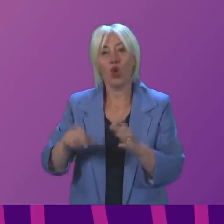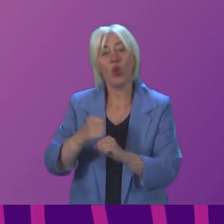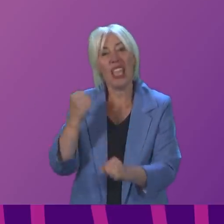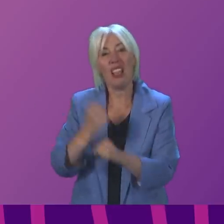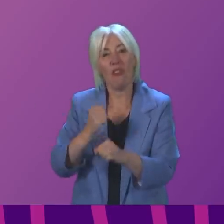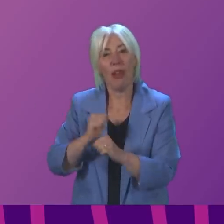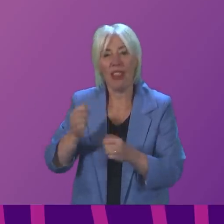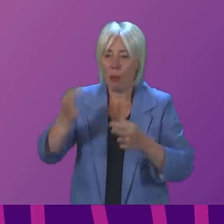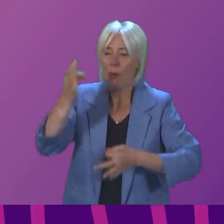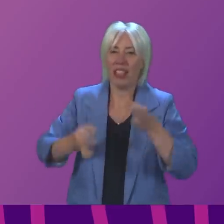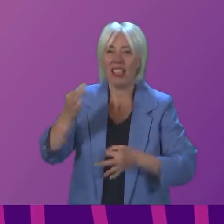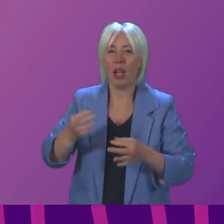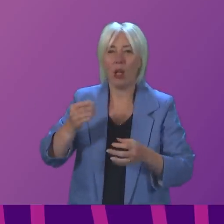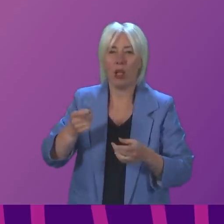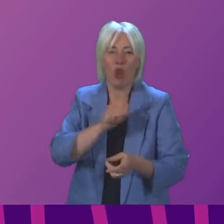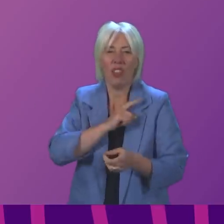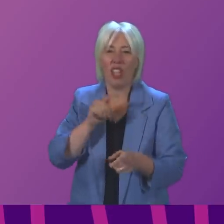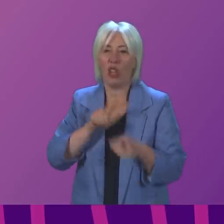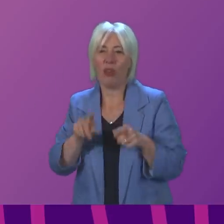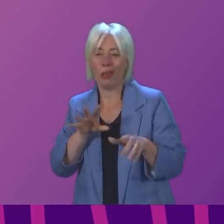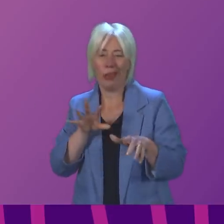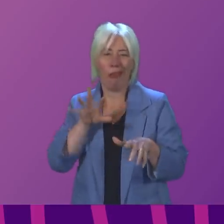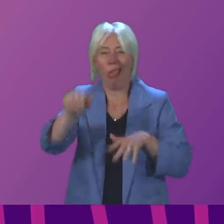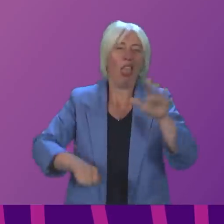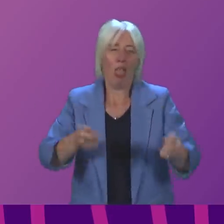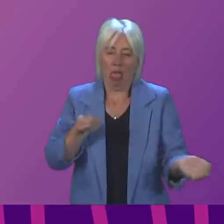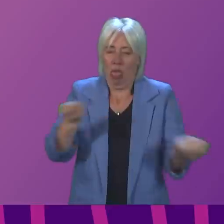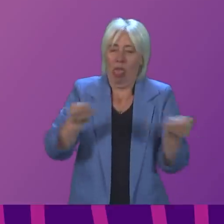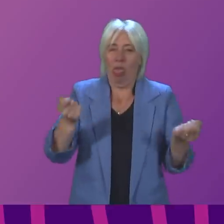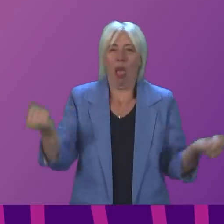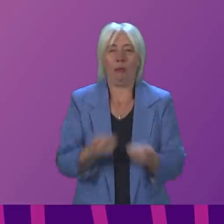trying to go over the head of the democratically elected Scottish Parliament.